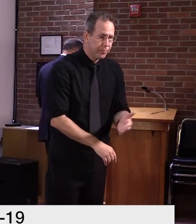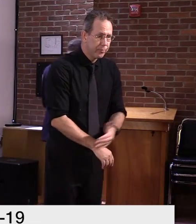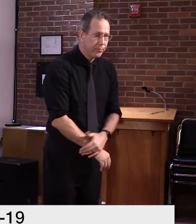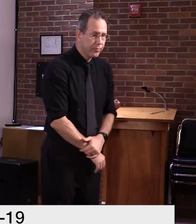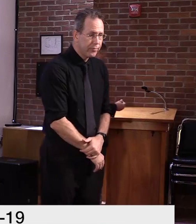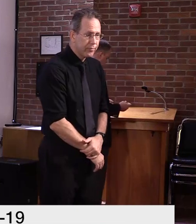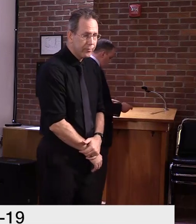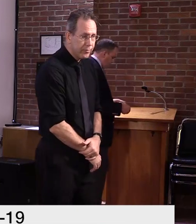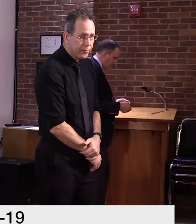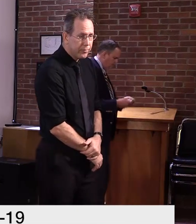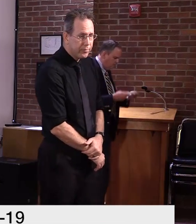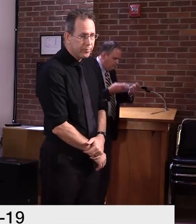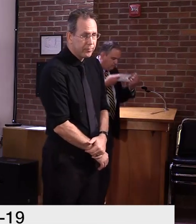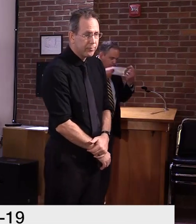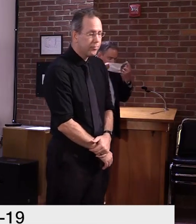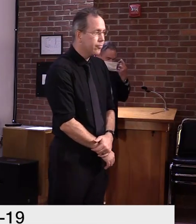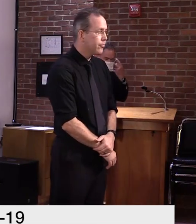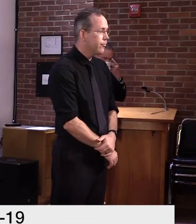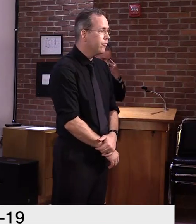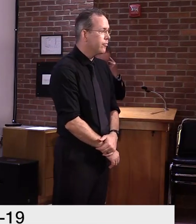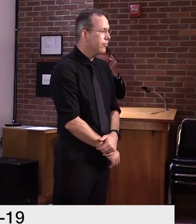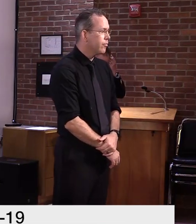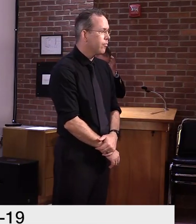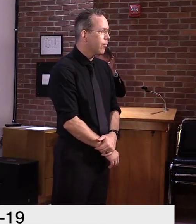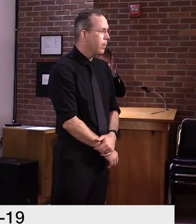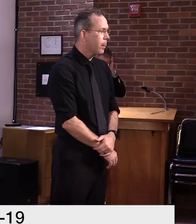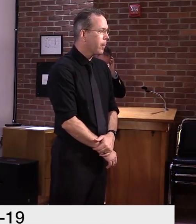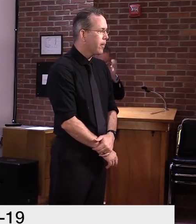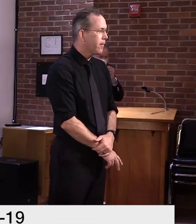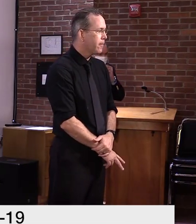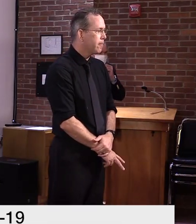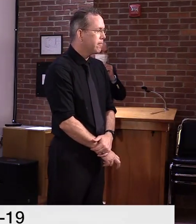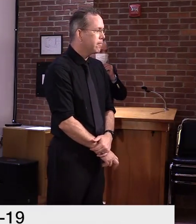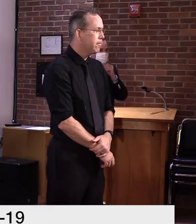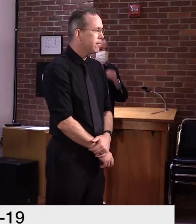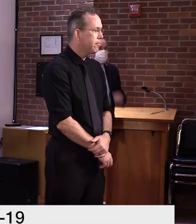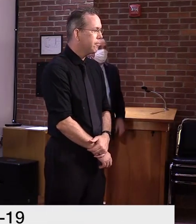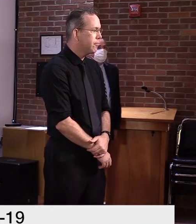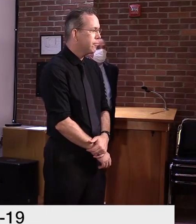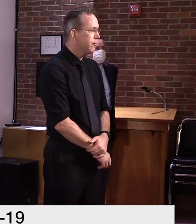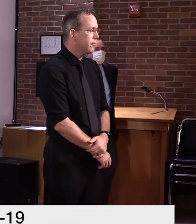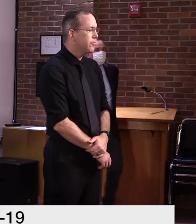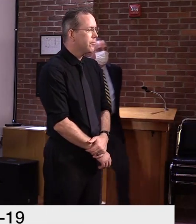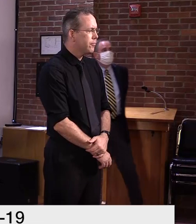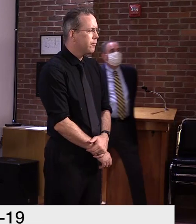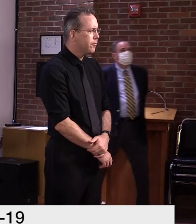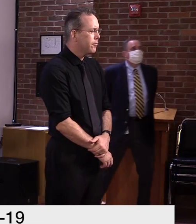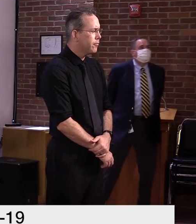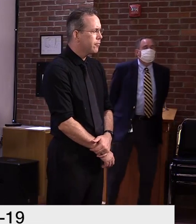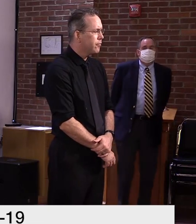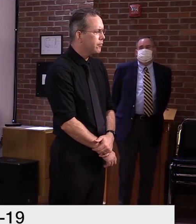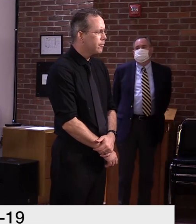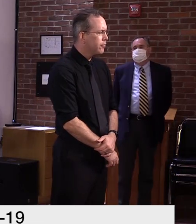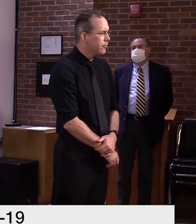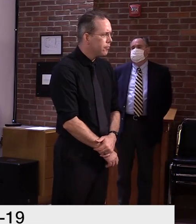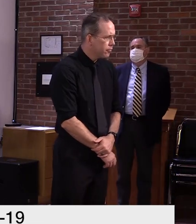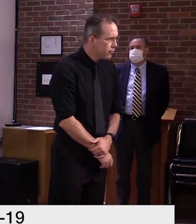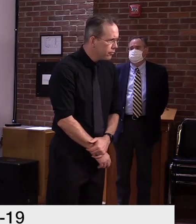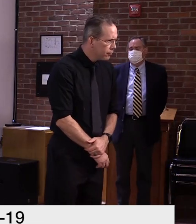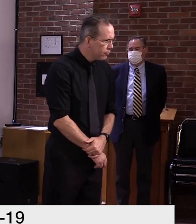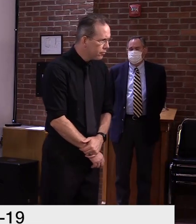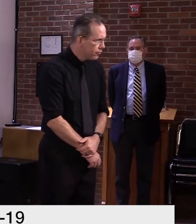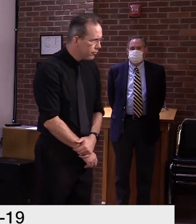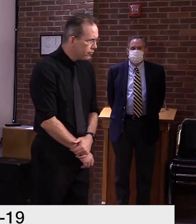Yeah, two, uh, hopefully quick questions for Dr. Levine. Um, I'm curious why the, uh, urgent care clinic in